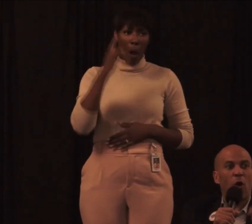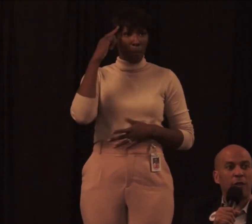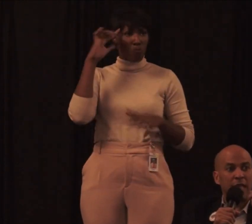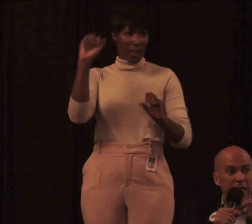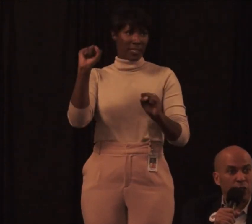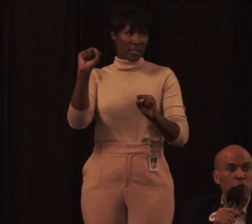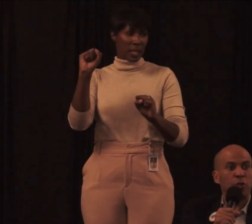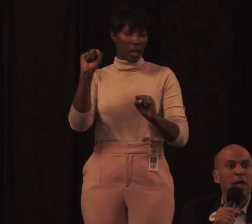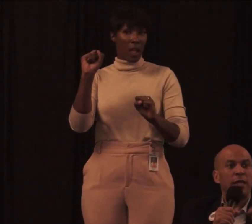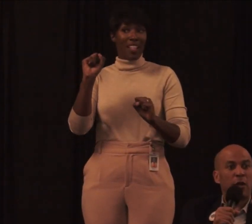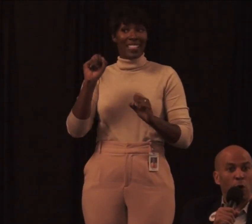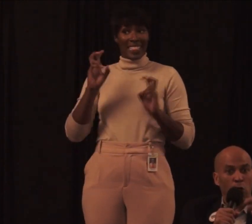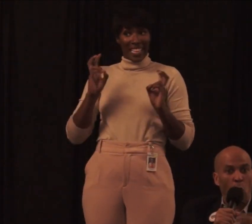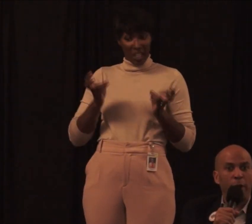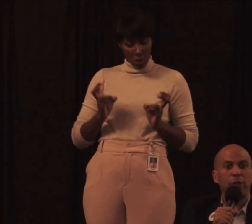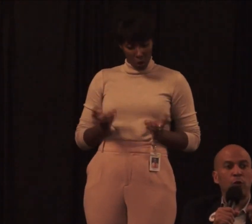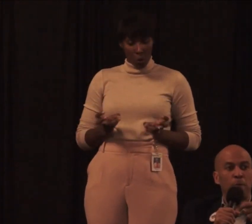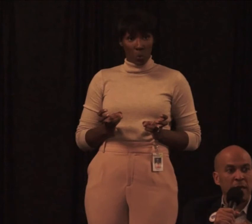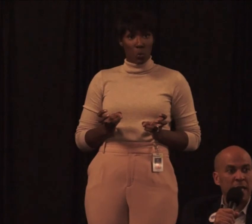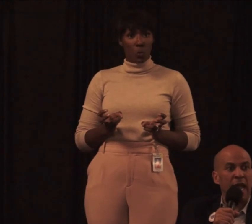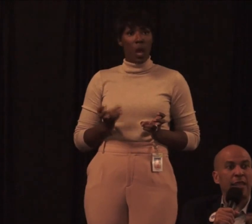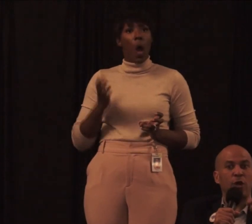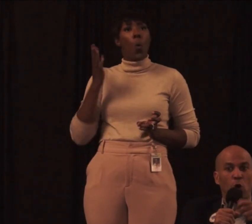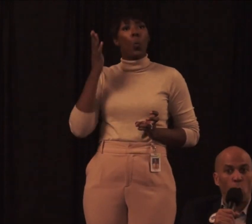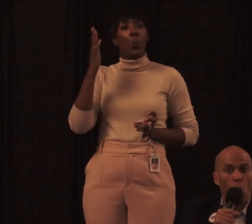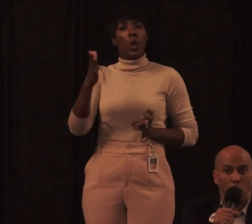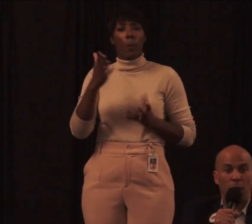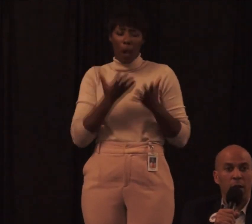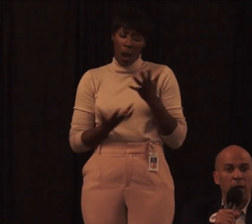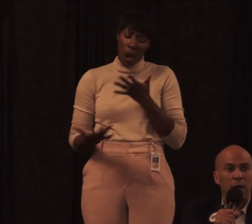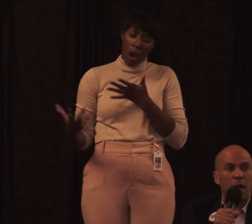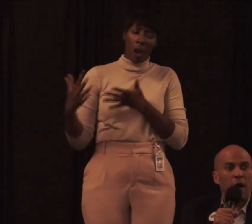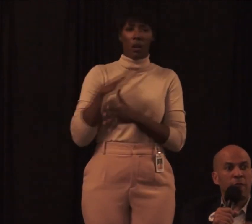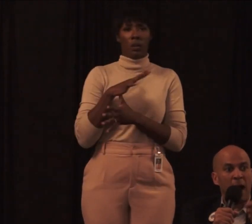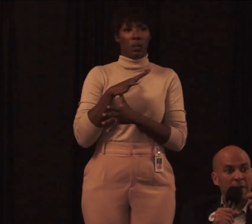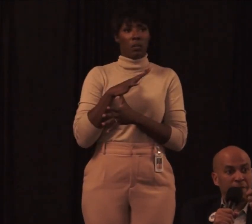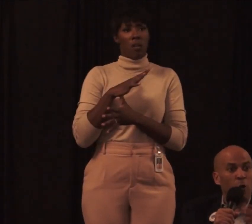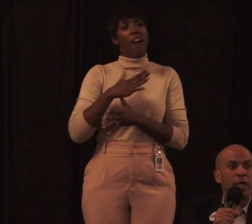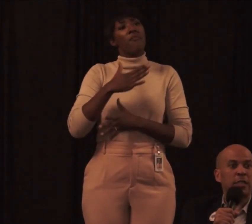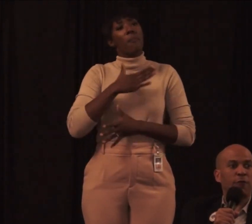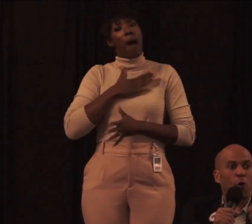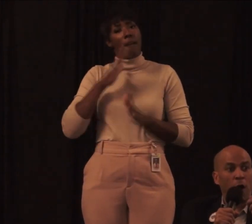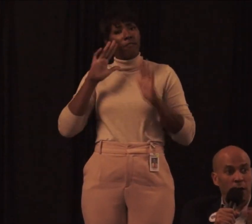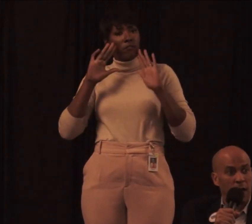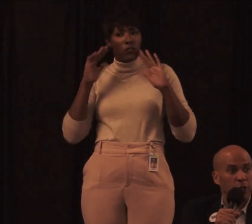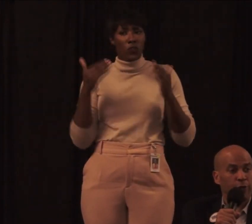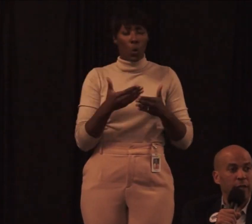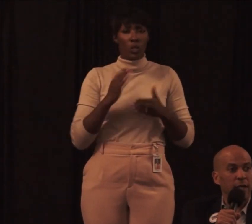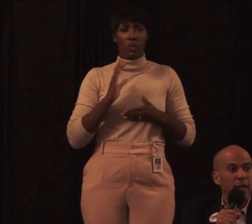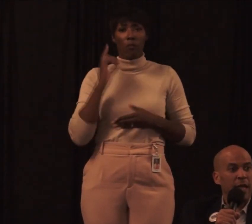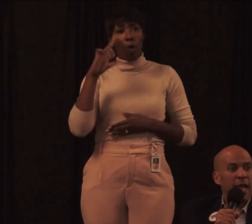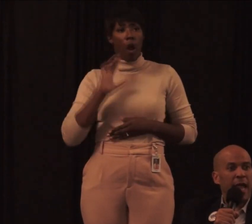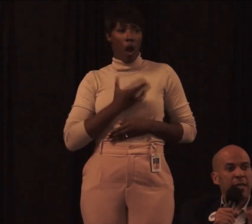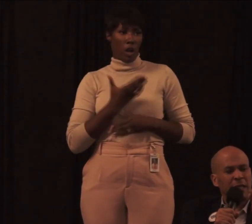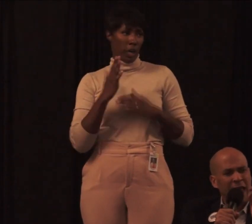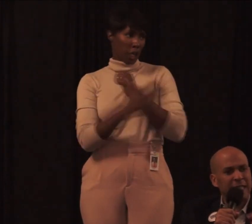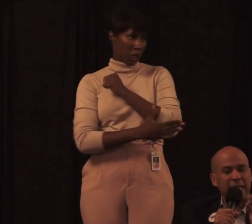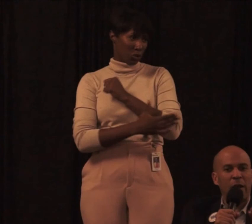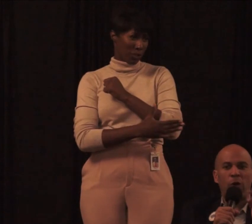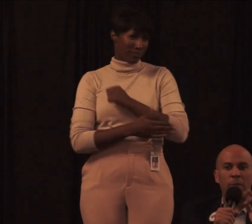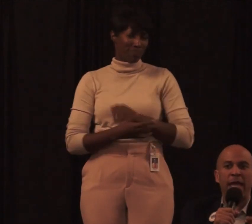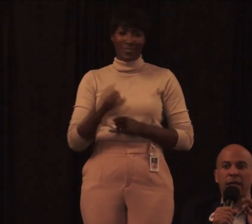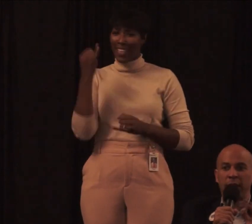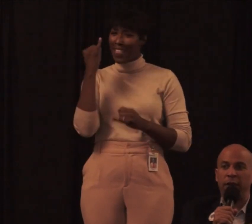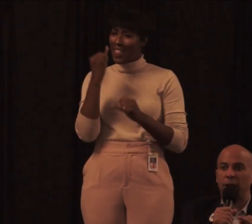these are the issues that are going to be at the core of my focus for our country. And the